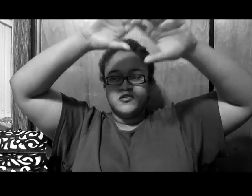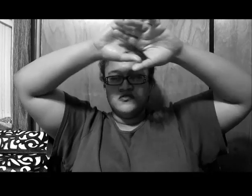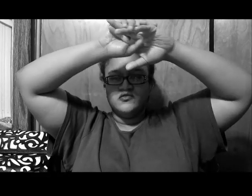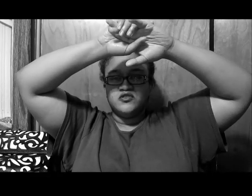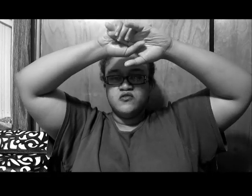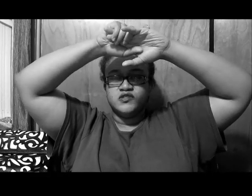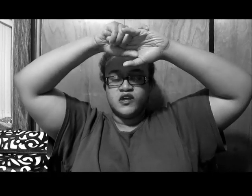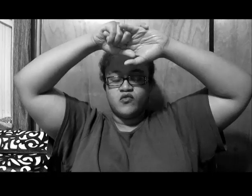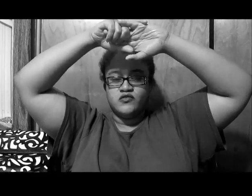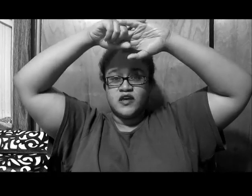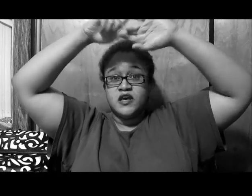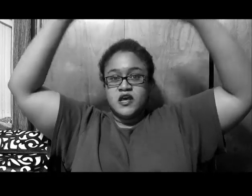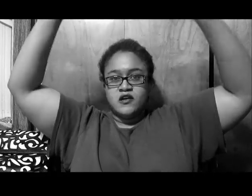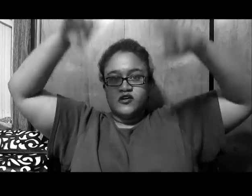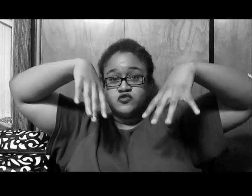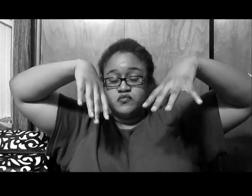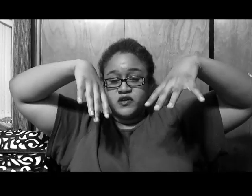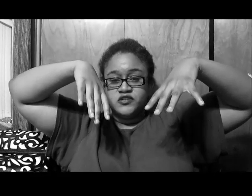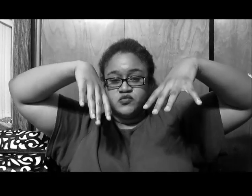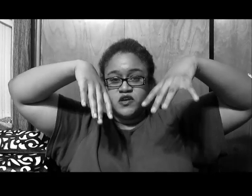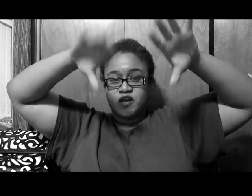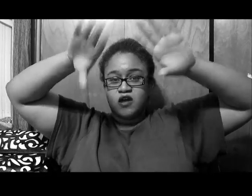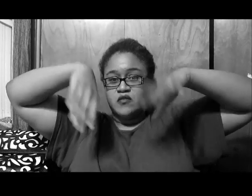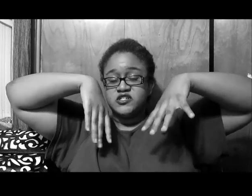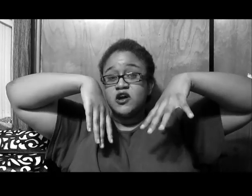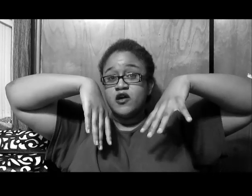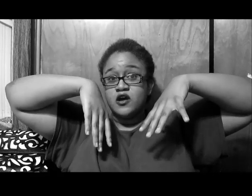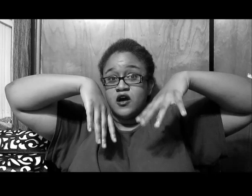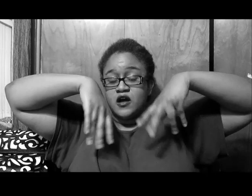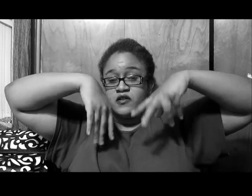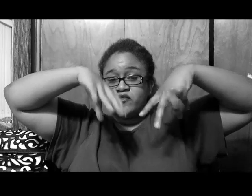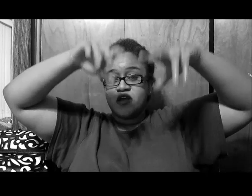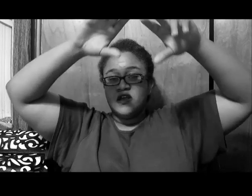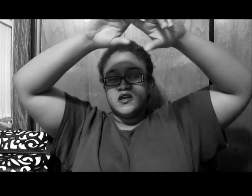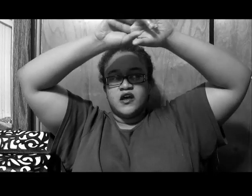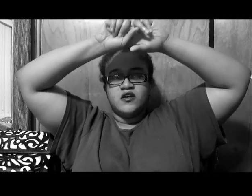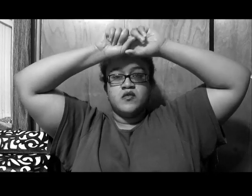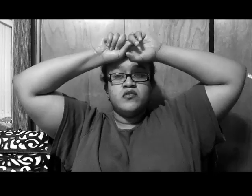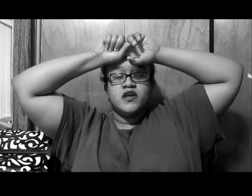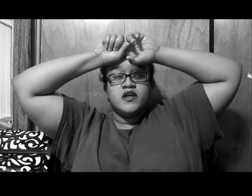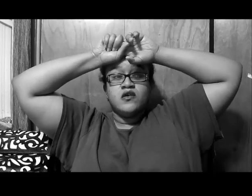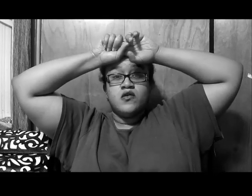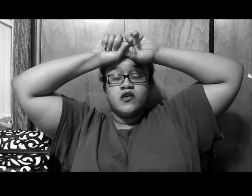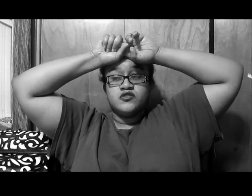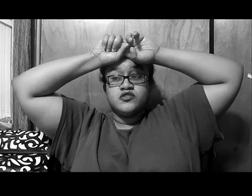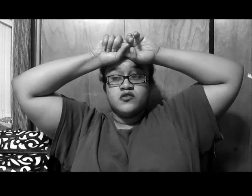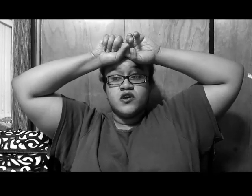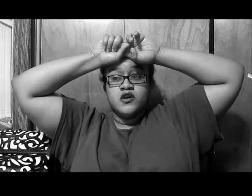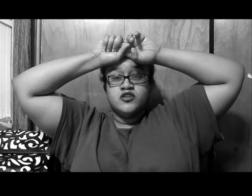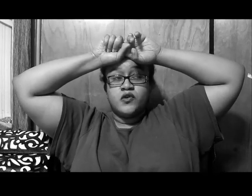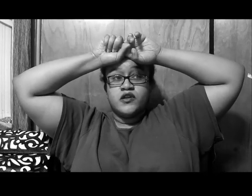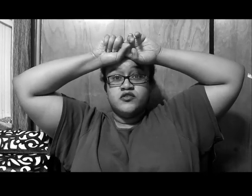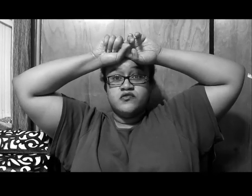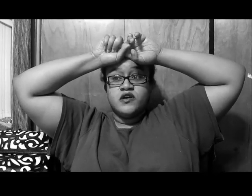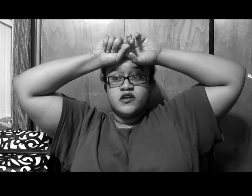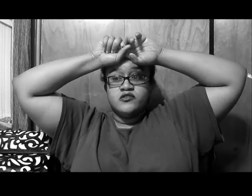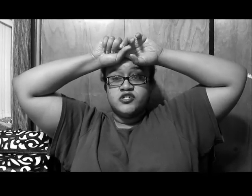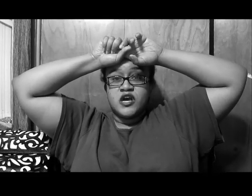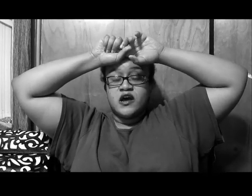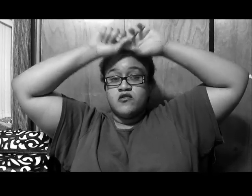YouTubers, and I want to do that, and I also plan this weekend, I'm sorry, y'all, I am ranting, I am playing on also, trying to do another shout out,